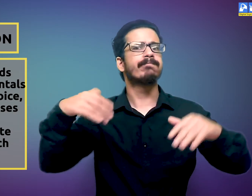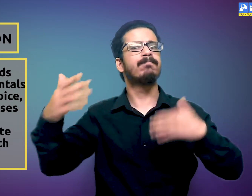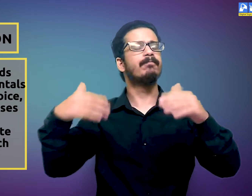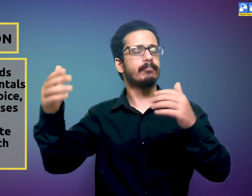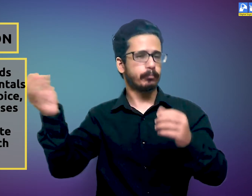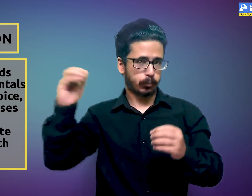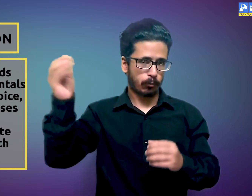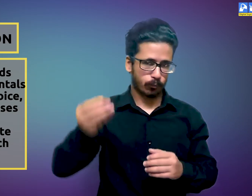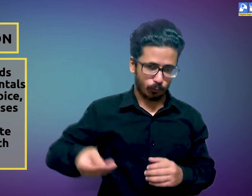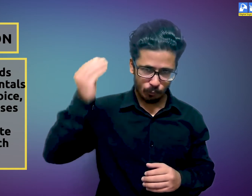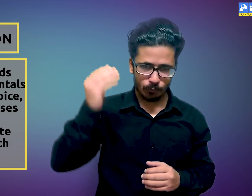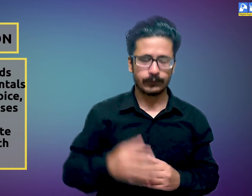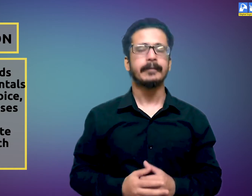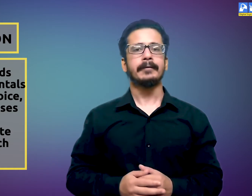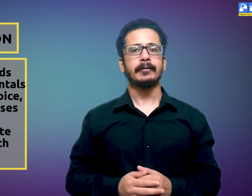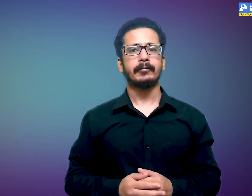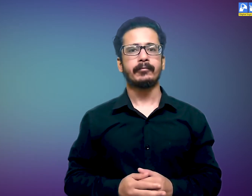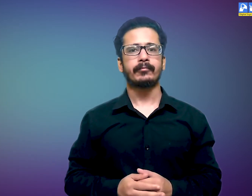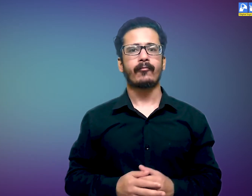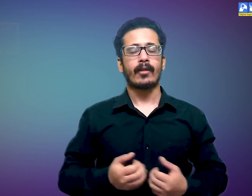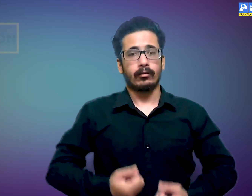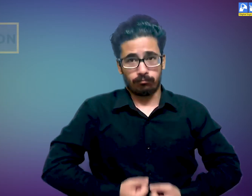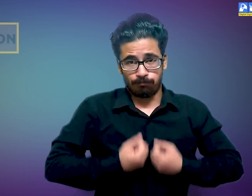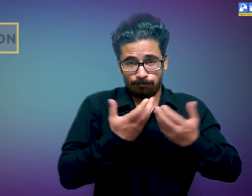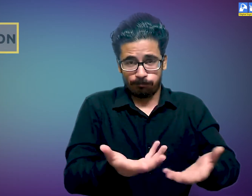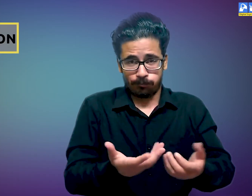discriminate between the different phonemes, the languages they are exposed to.